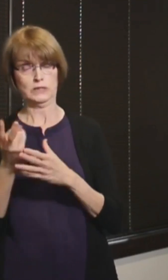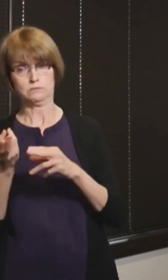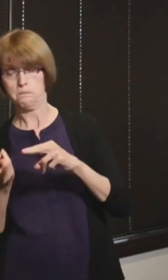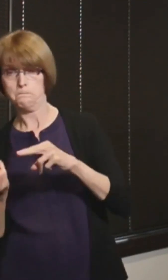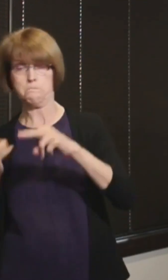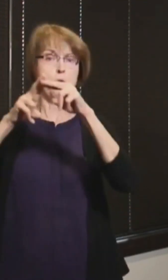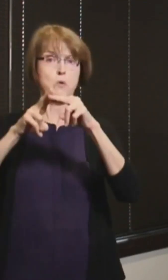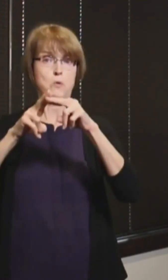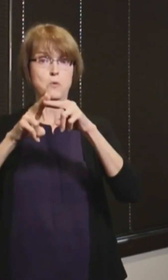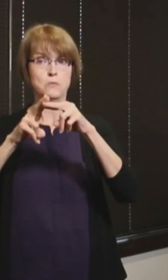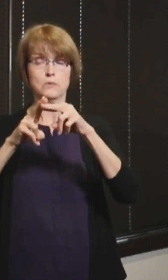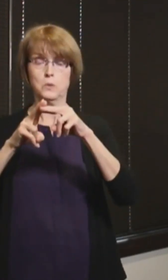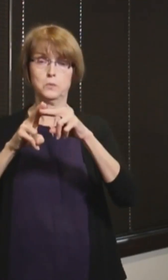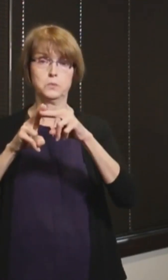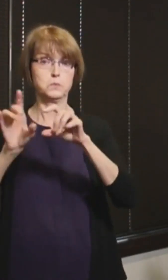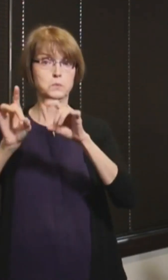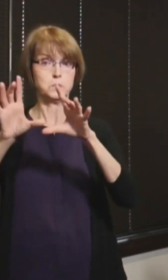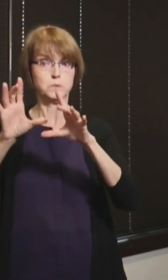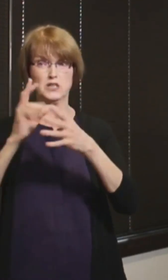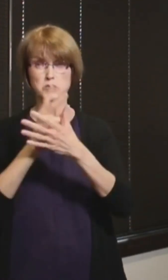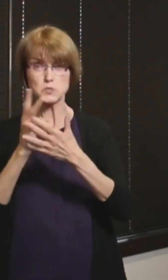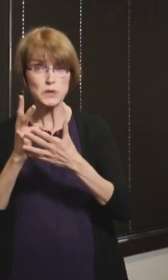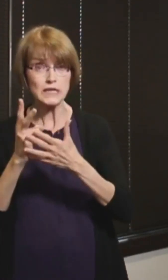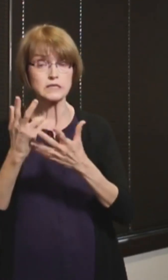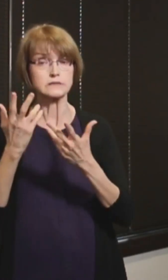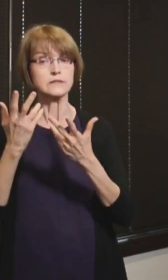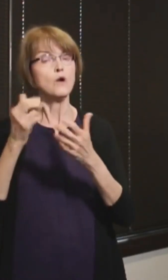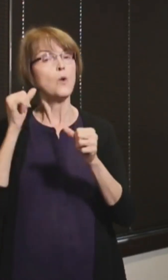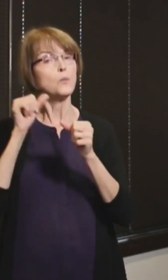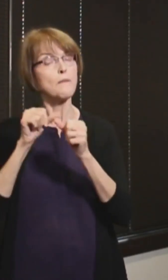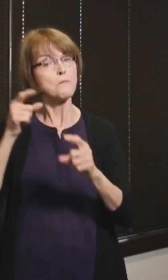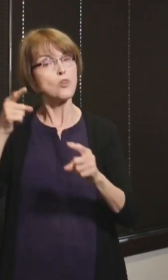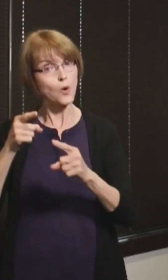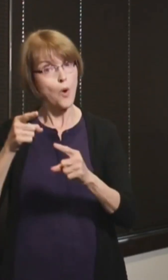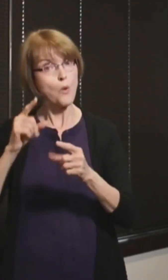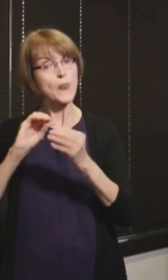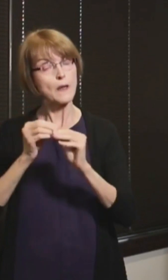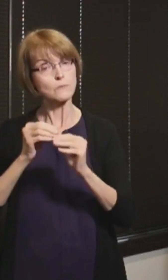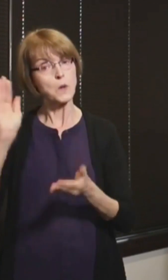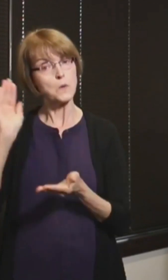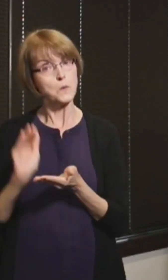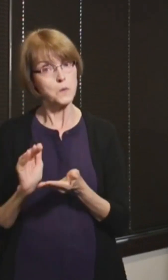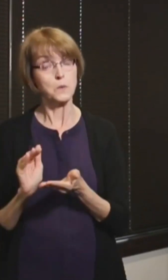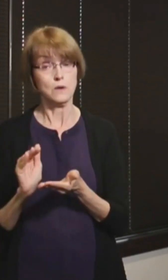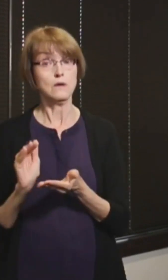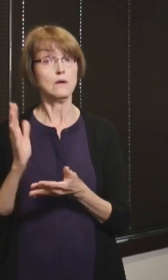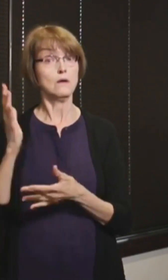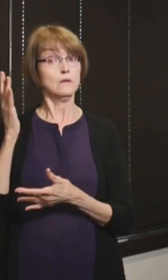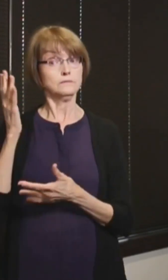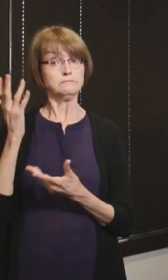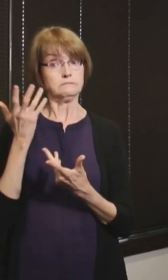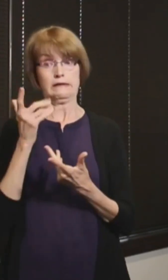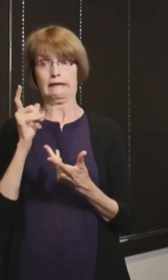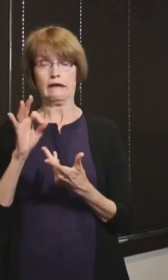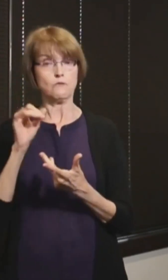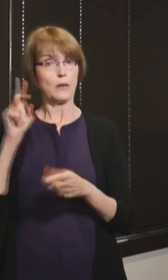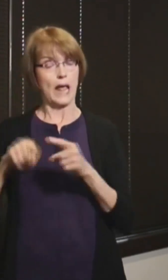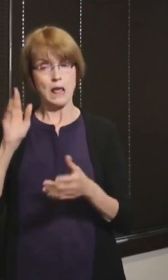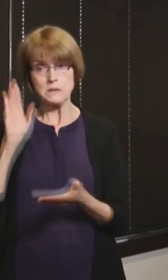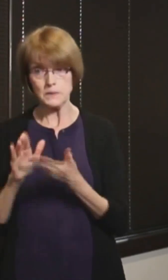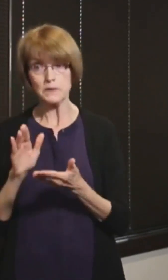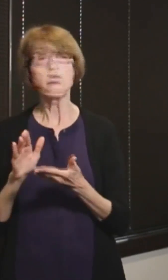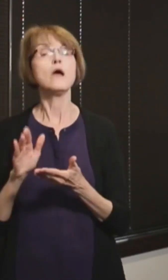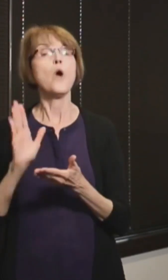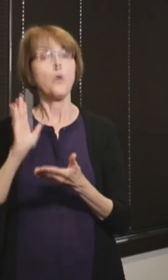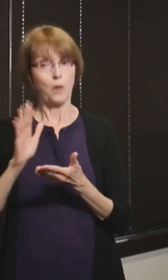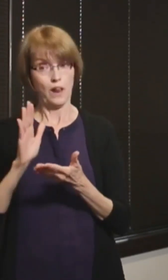weeks. So remember, we need to keep these numbers low if we want to prevent having to roll back any of those restrictions that we